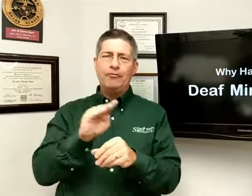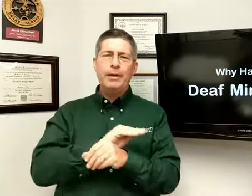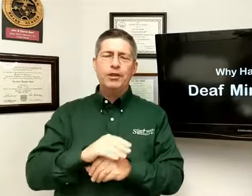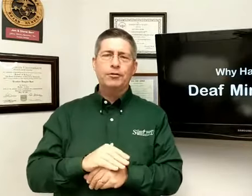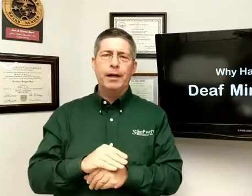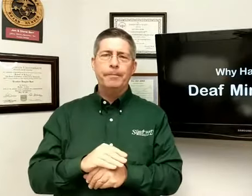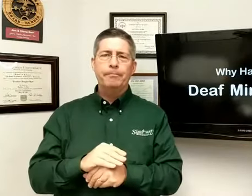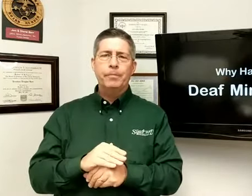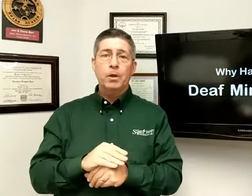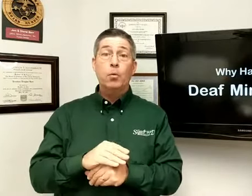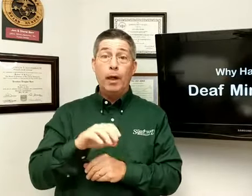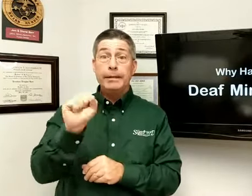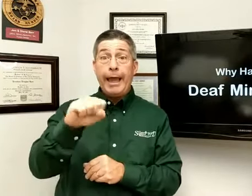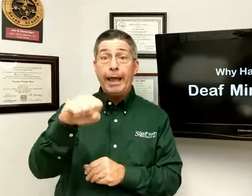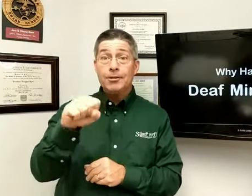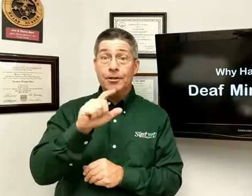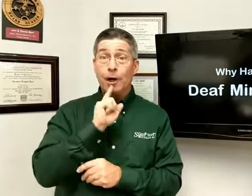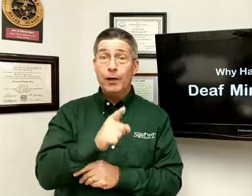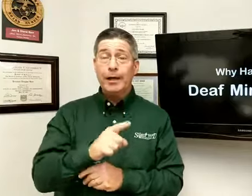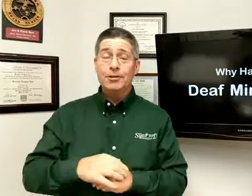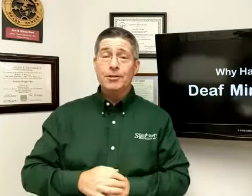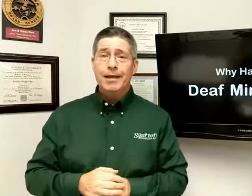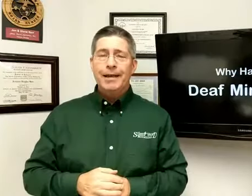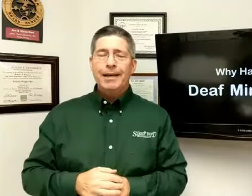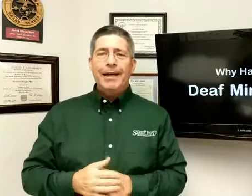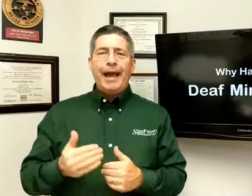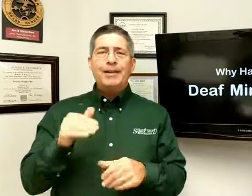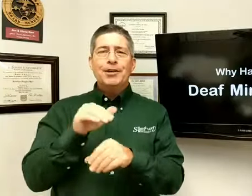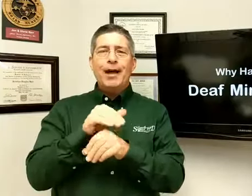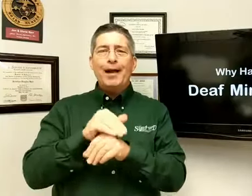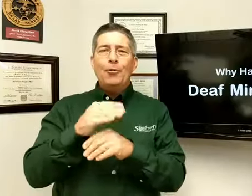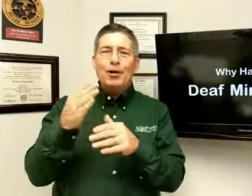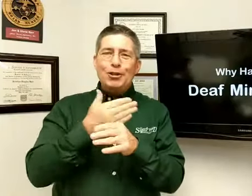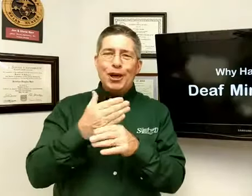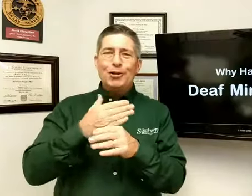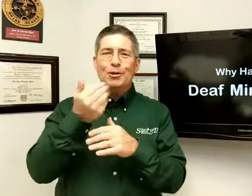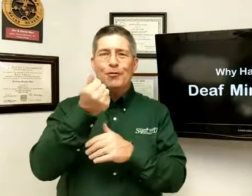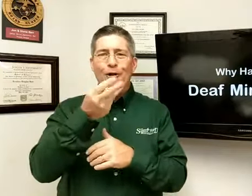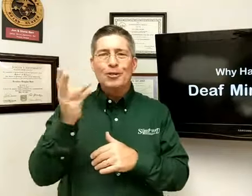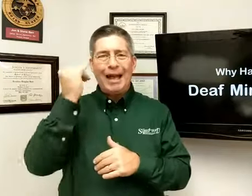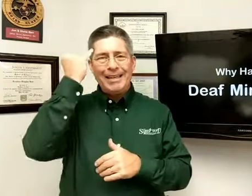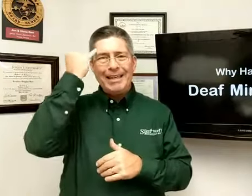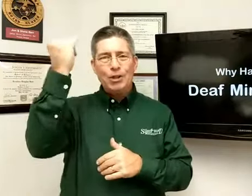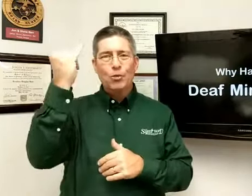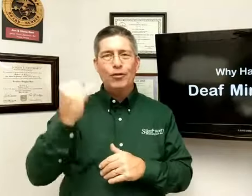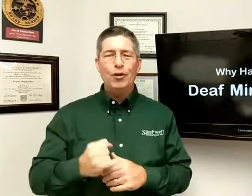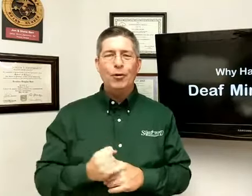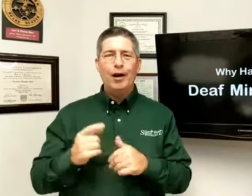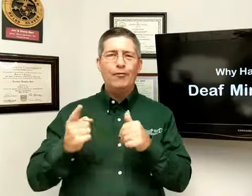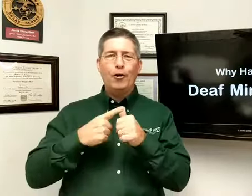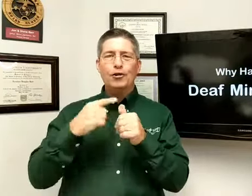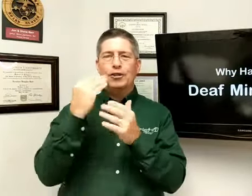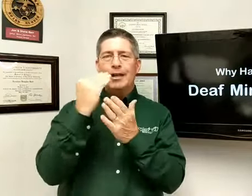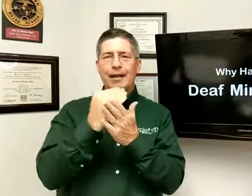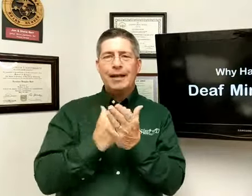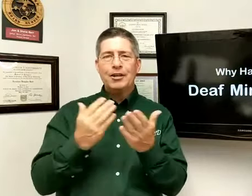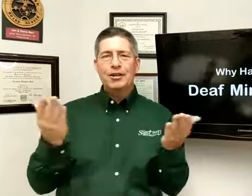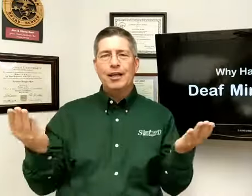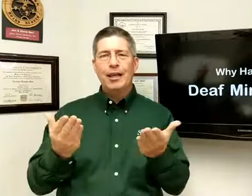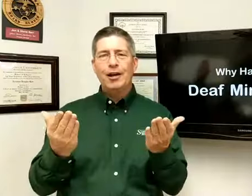ministry? Well, yes, there is. And tonight I want to share some of those ideas with you in our first lesson here